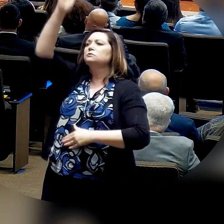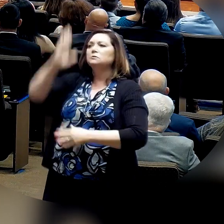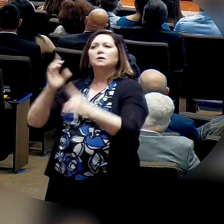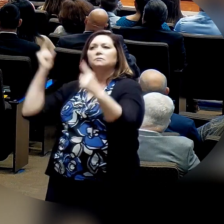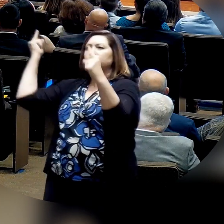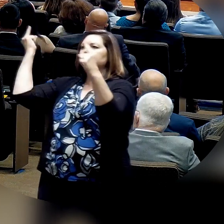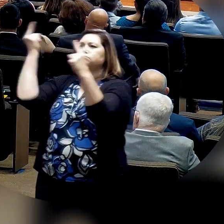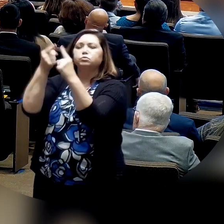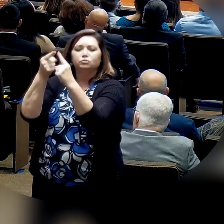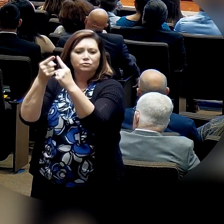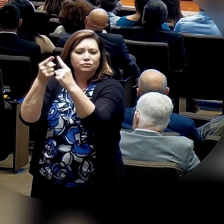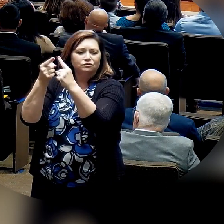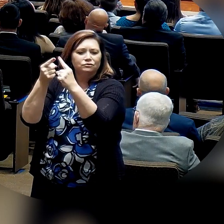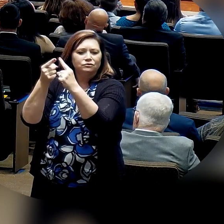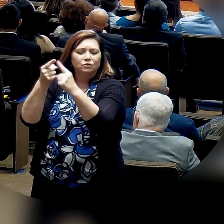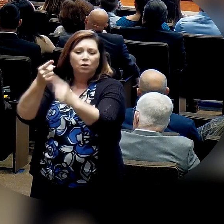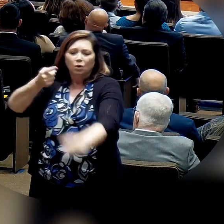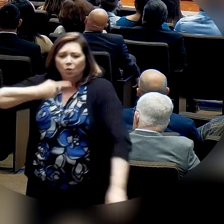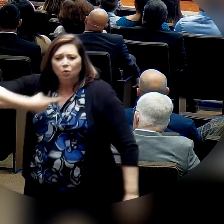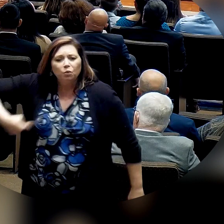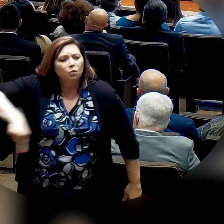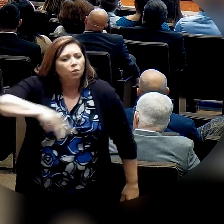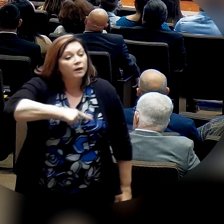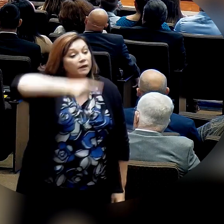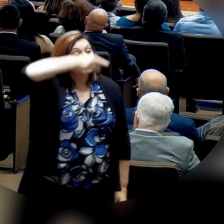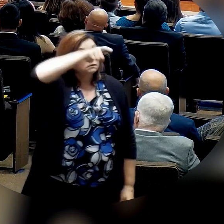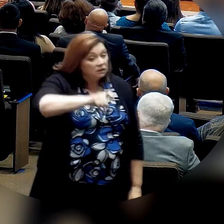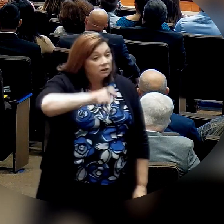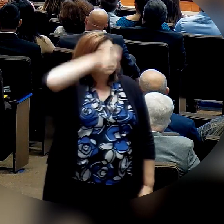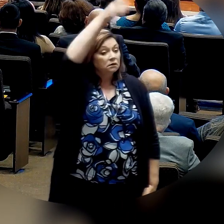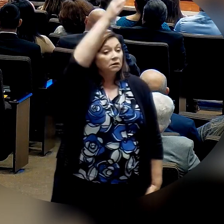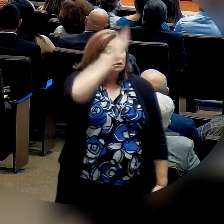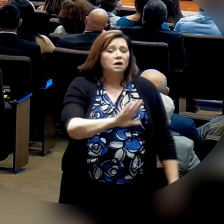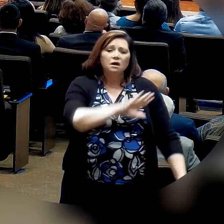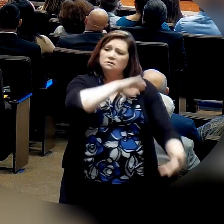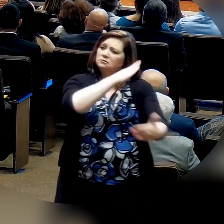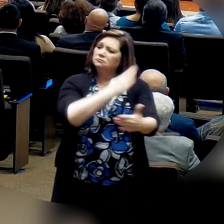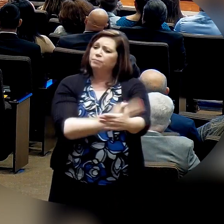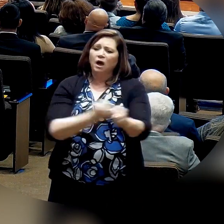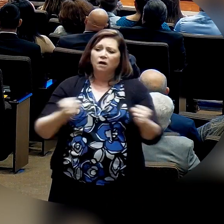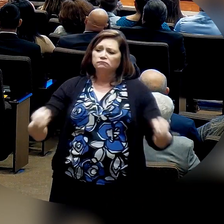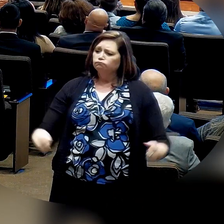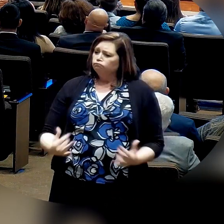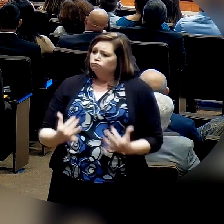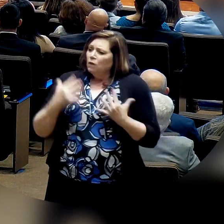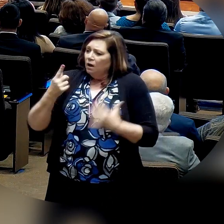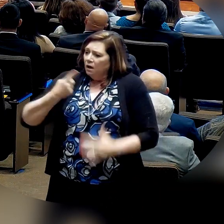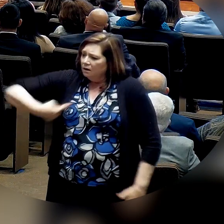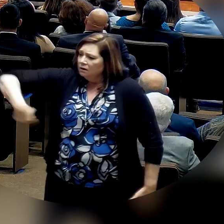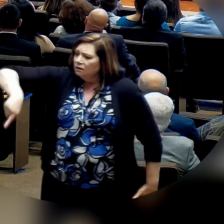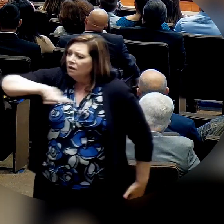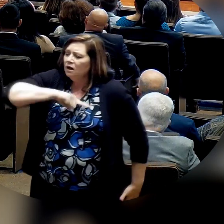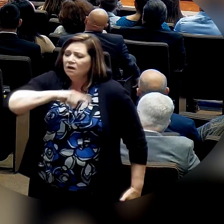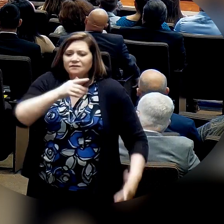the power of God to fall fresh once more, to change us and to fill